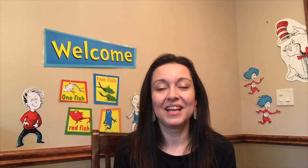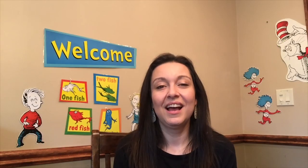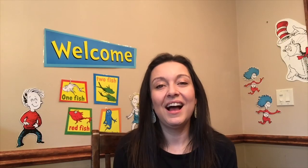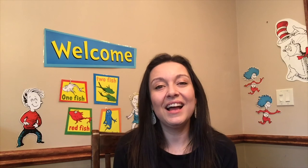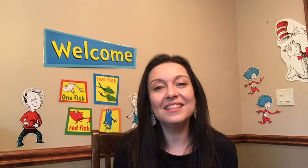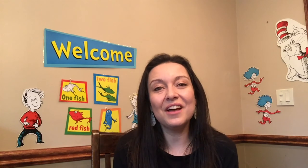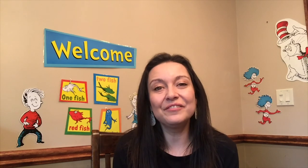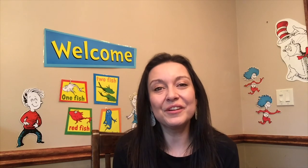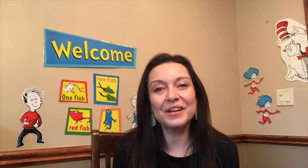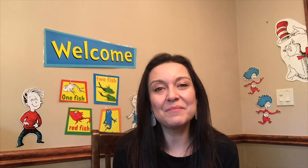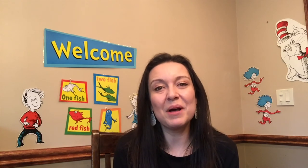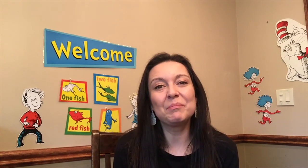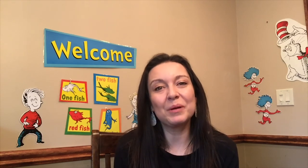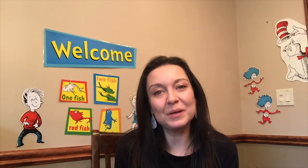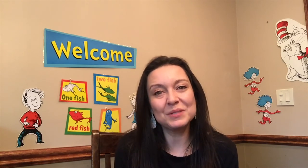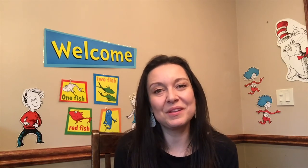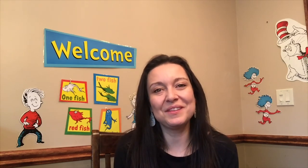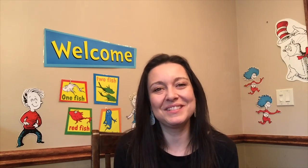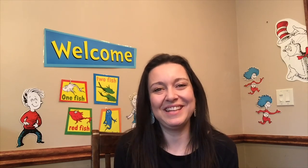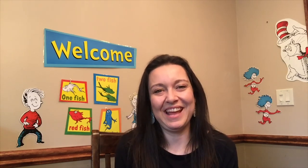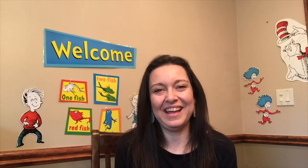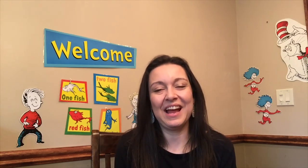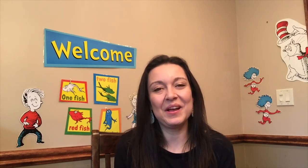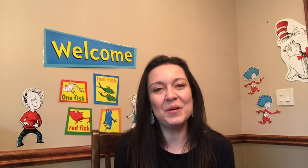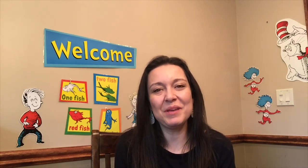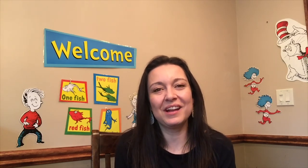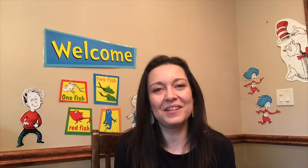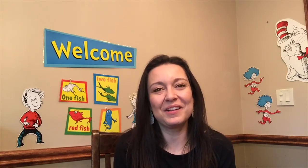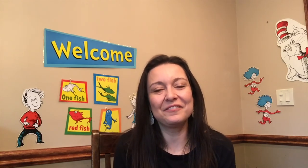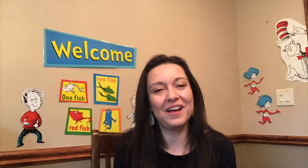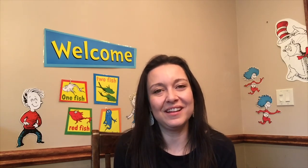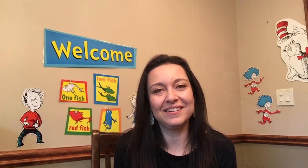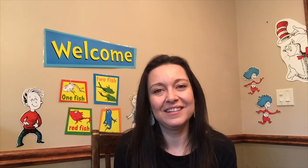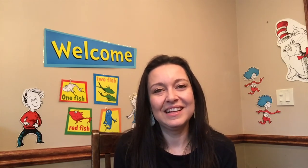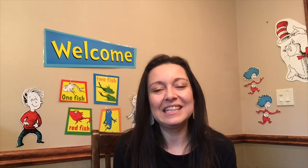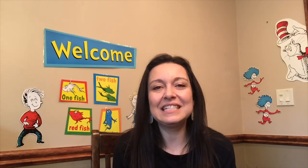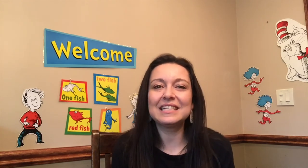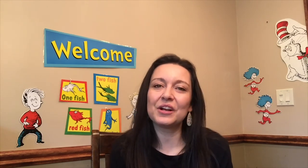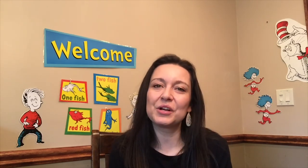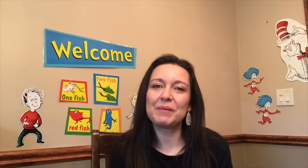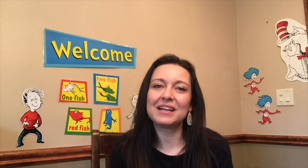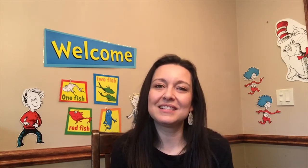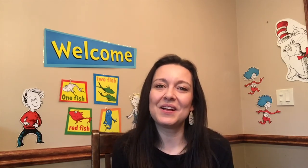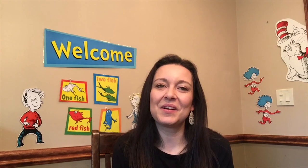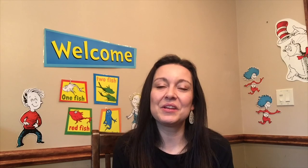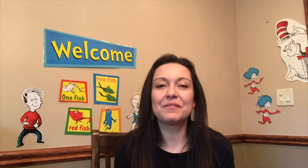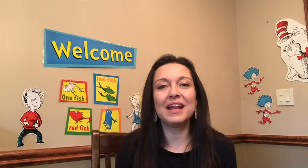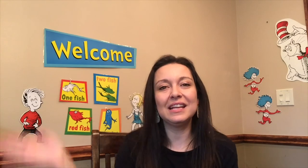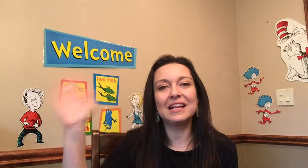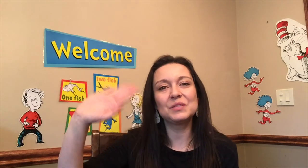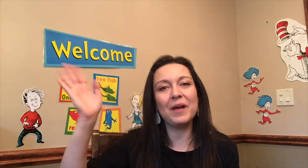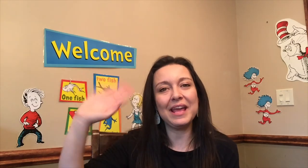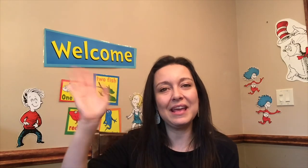i love learning about birds with you today i hope you had a lot of fun let's sing our goodbye song are you ready let's wave